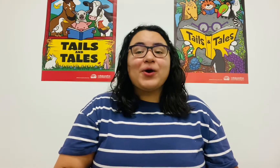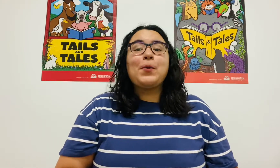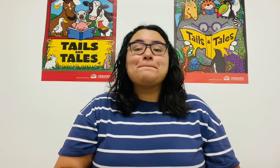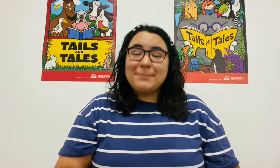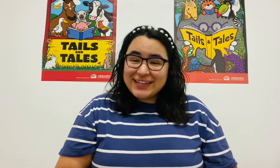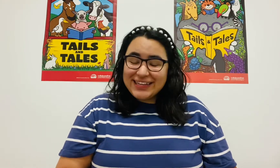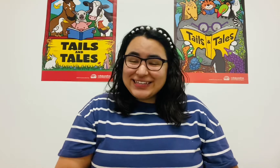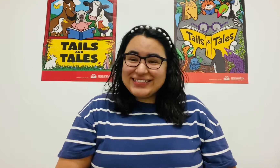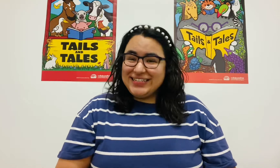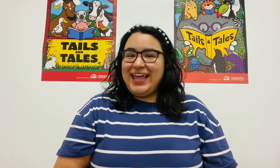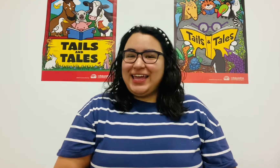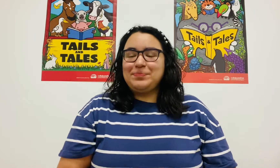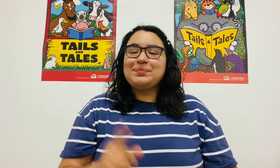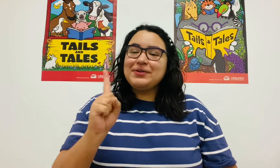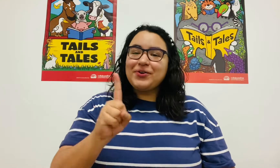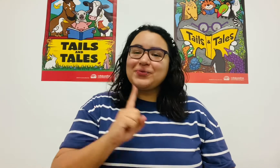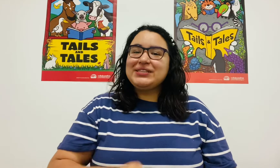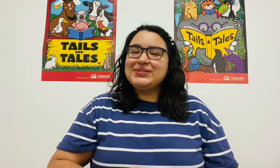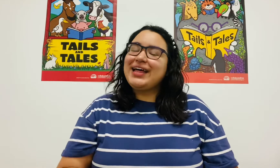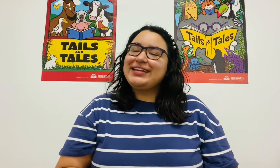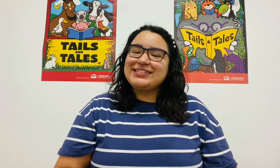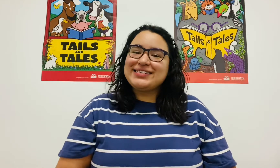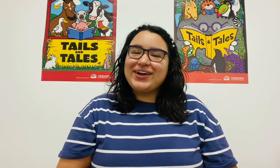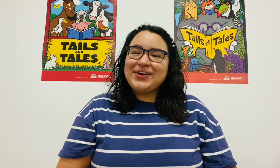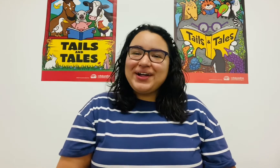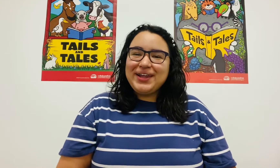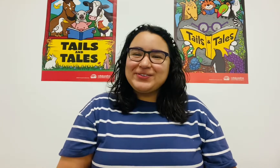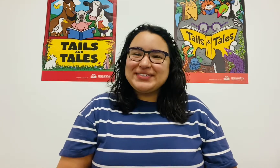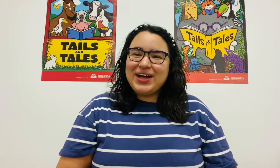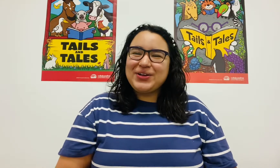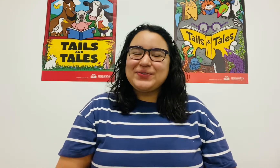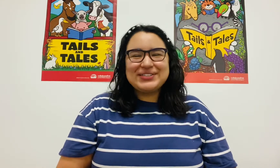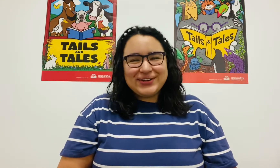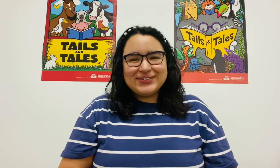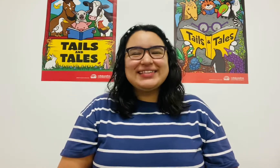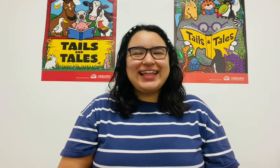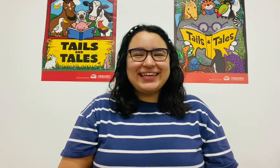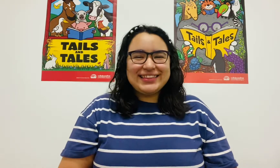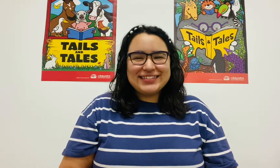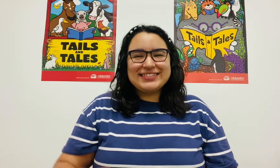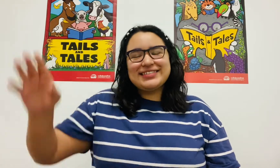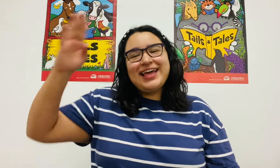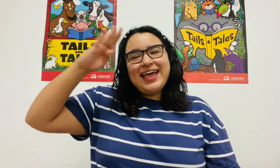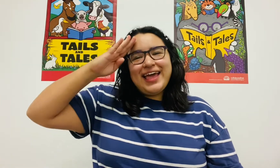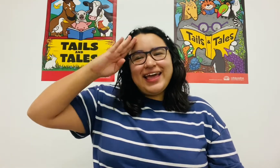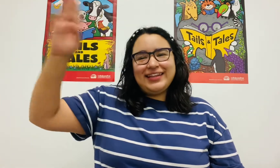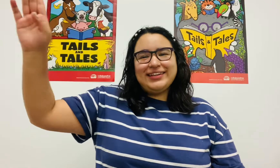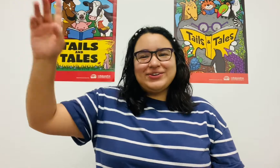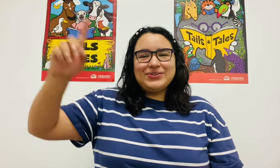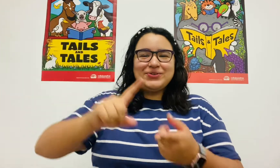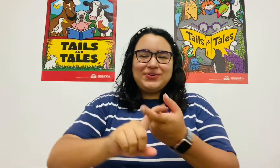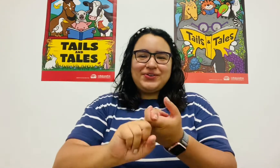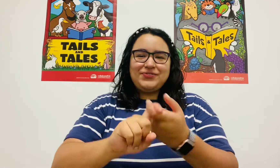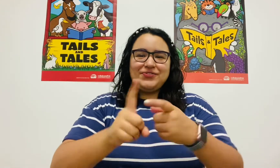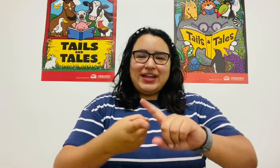monkeys today. But before we do that, let's sing our hello song which goes like this. Hello friends,